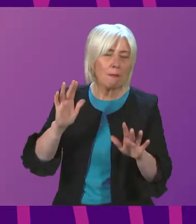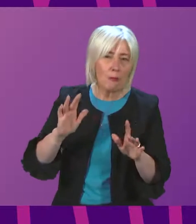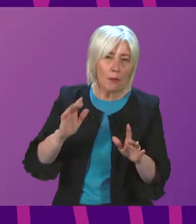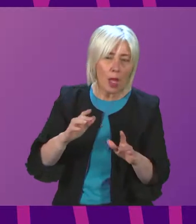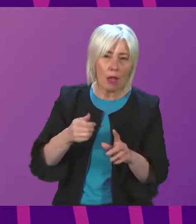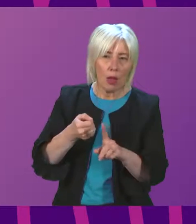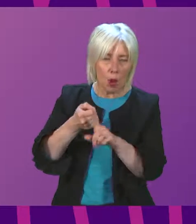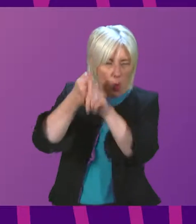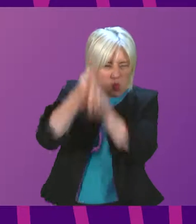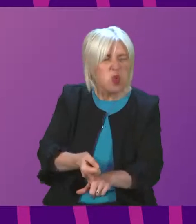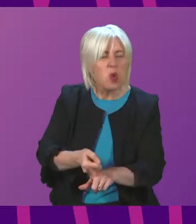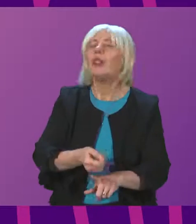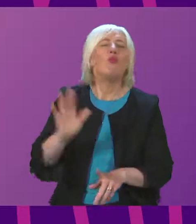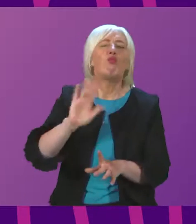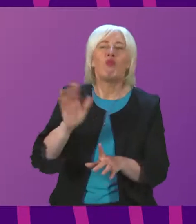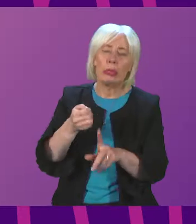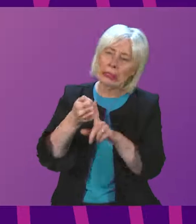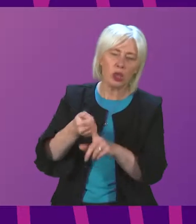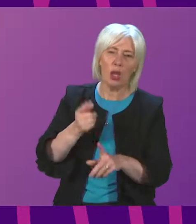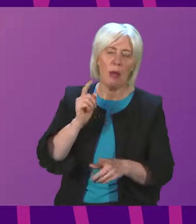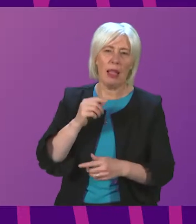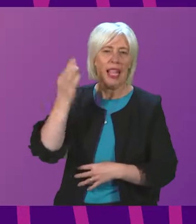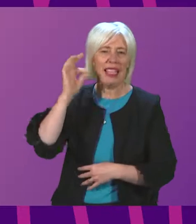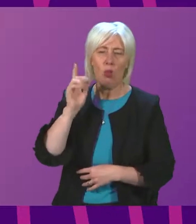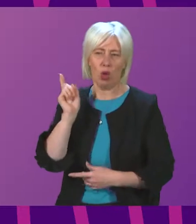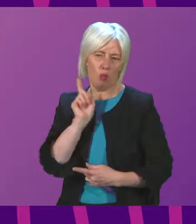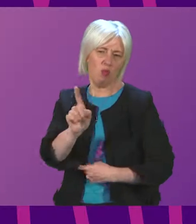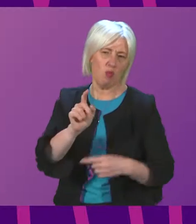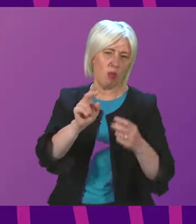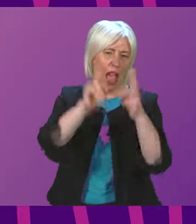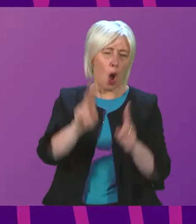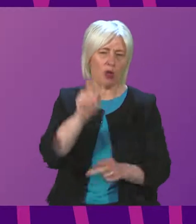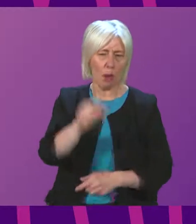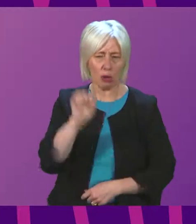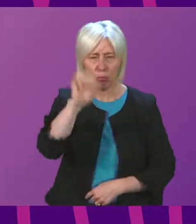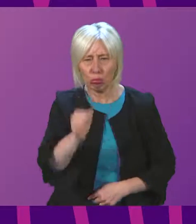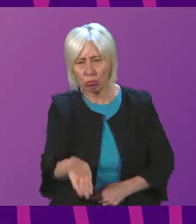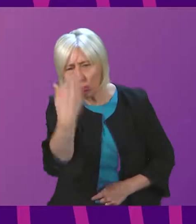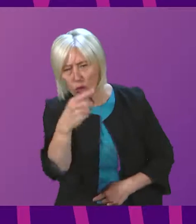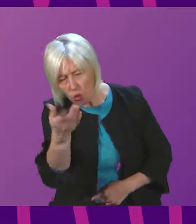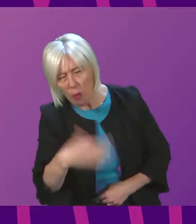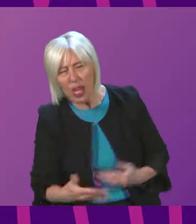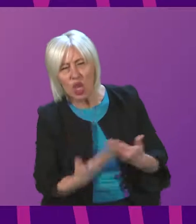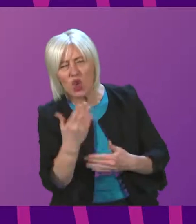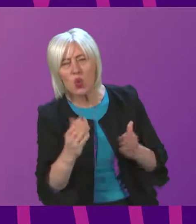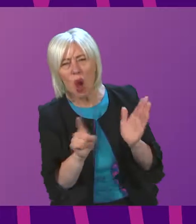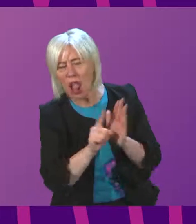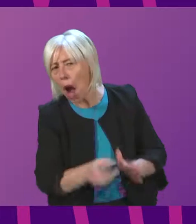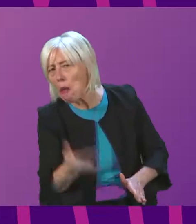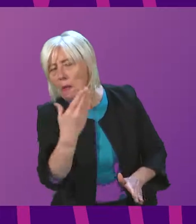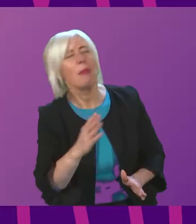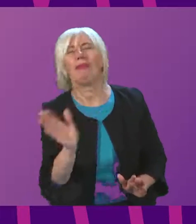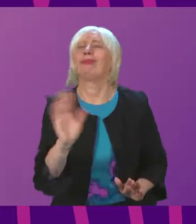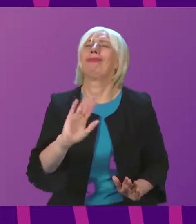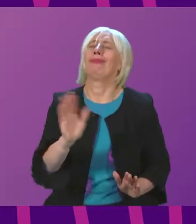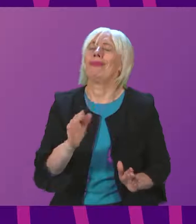enforcement of this. Local authorities will not be knocking at the doors of people's homes to check whether they have these newly installed fire alarms because we